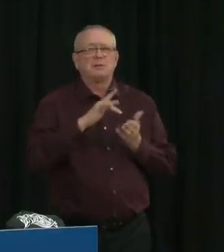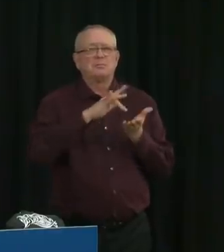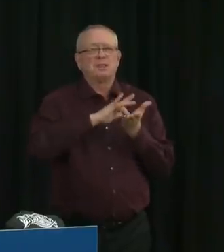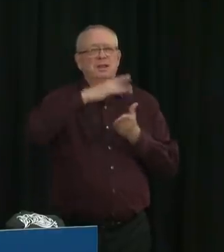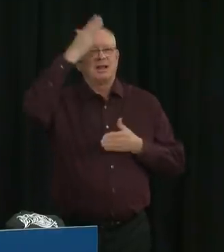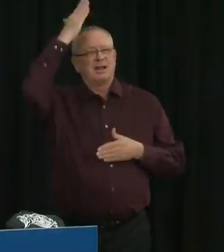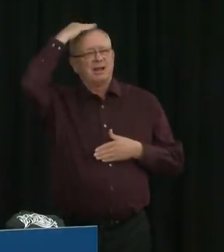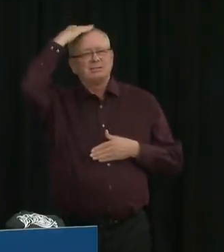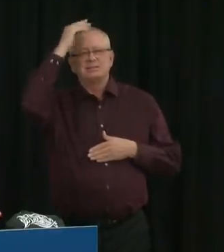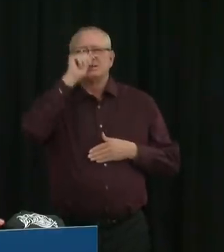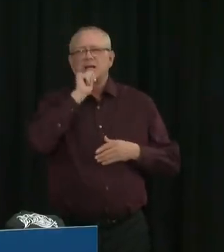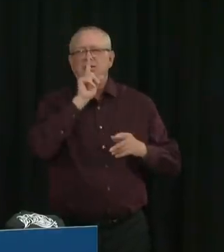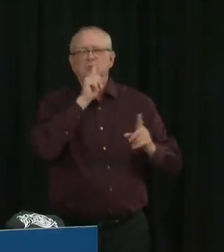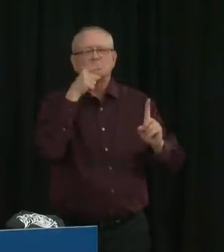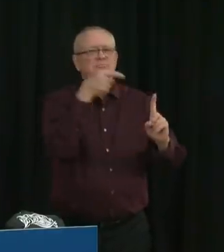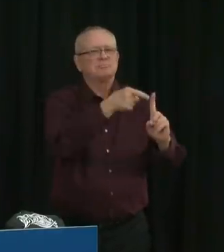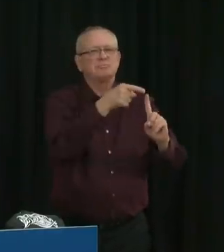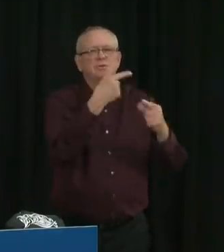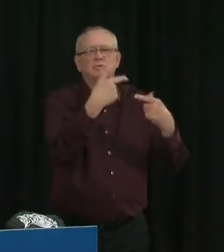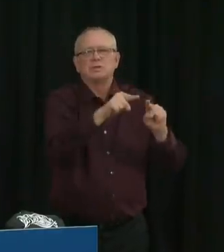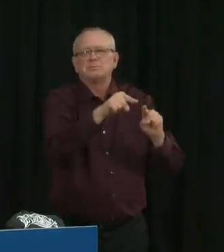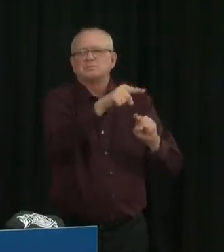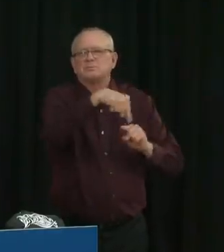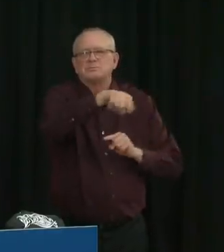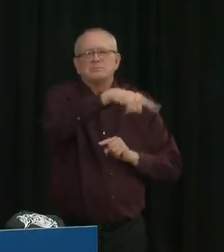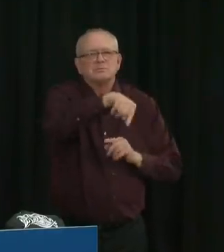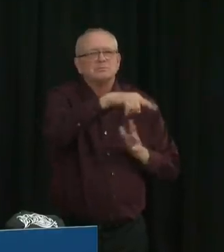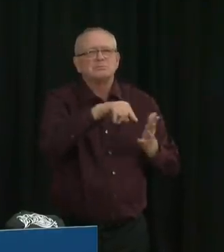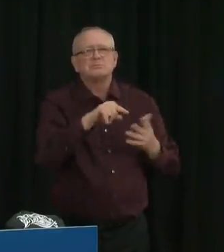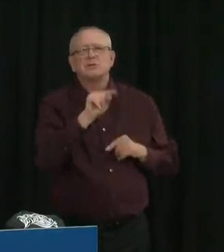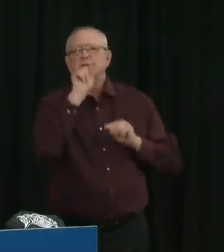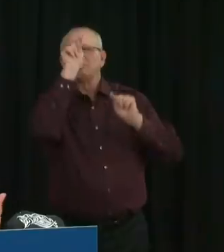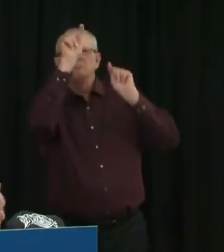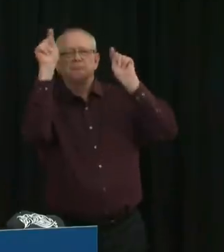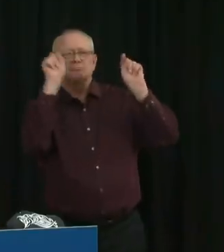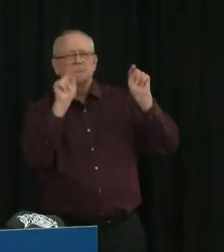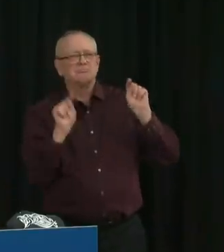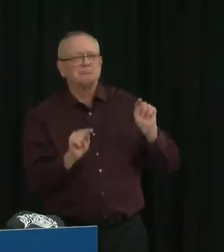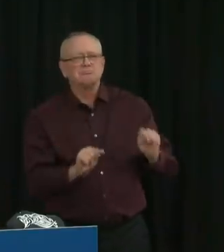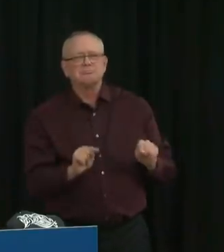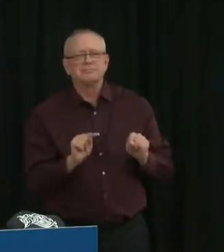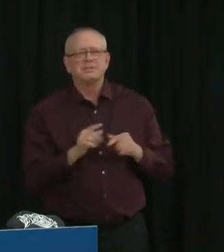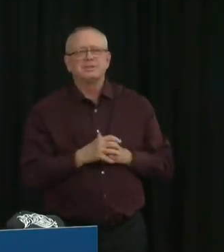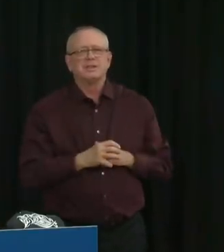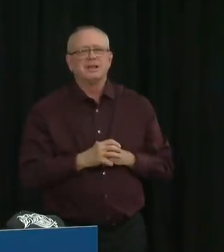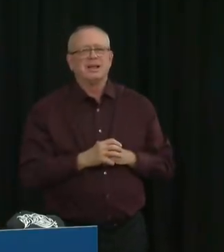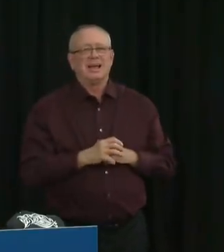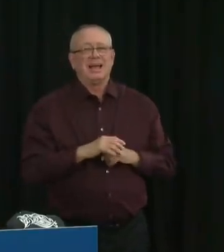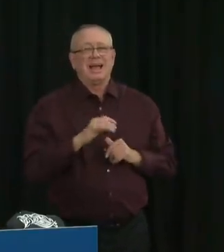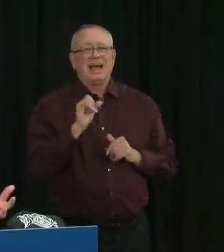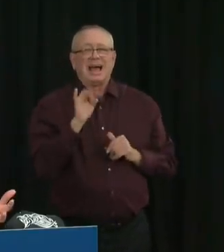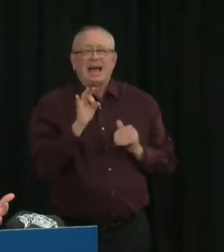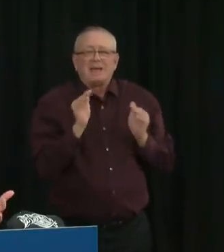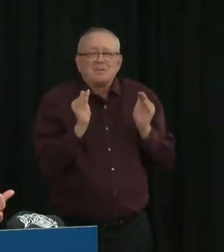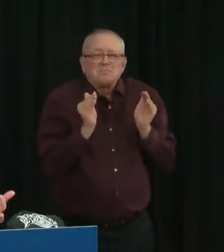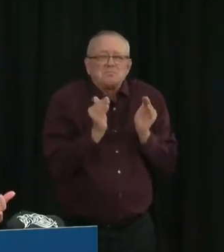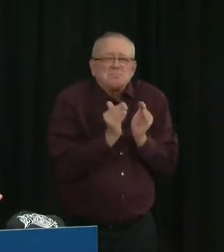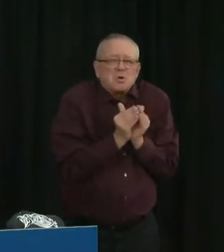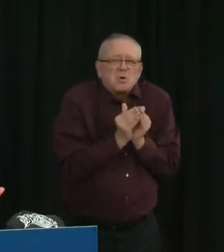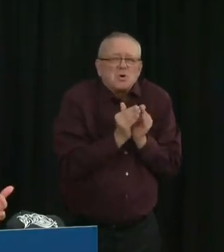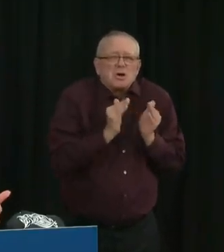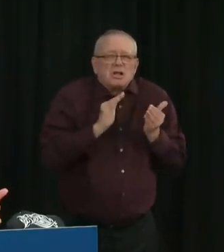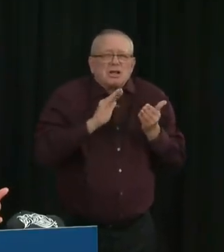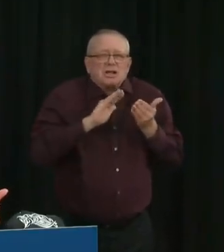in places across the province is that often, especially in a smaller community, they can maintain